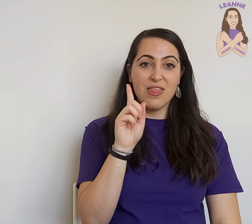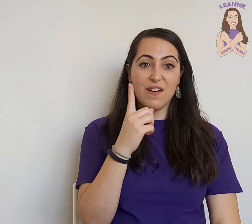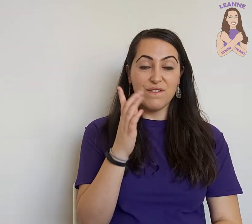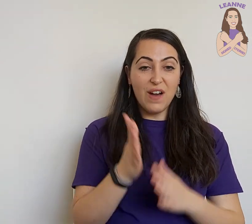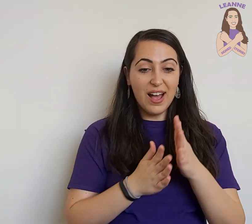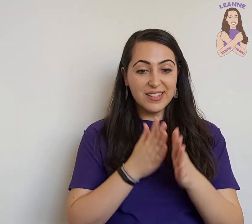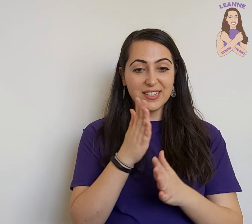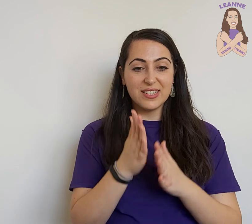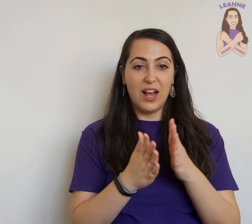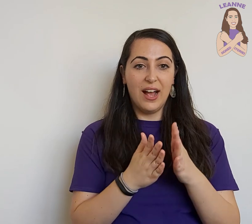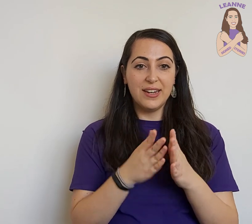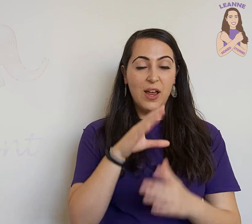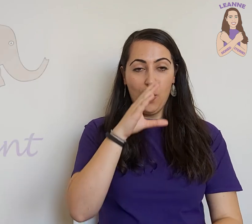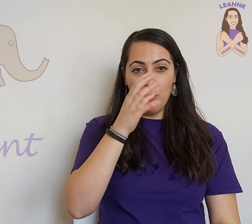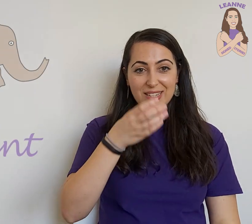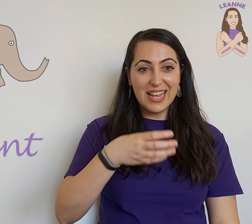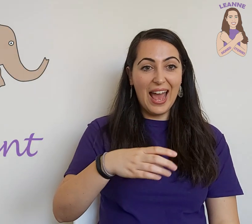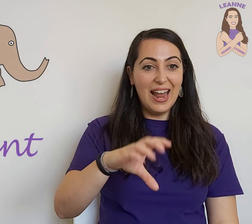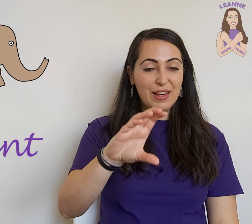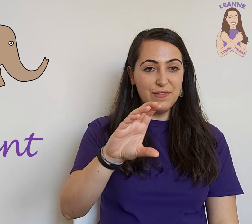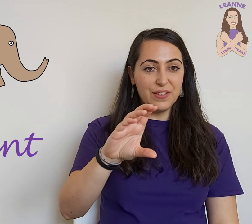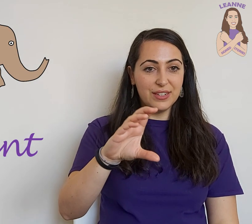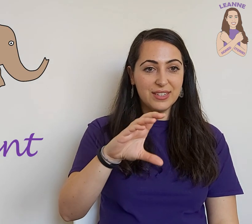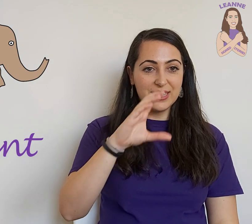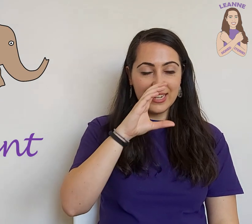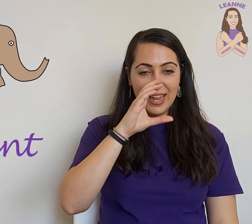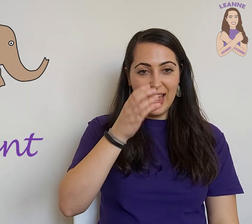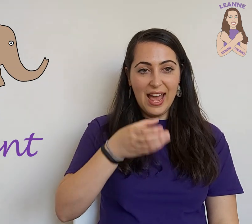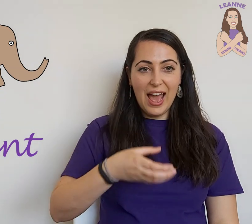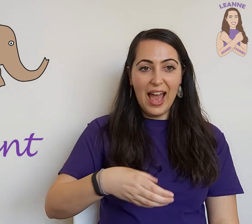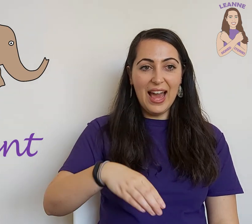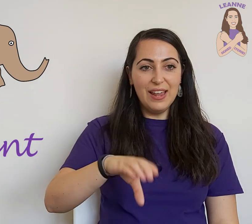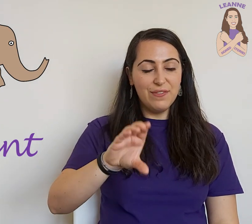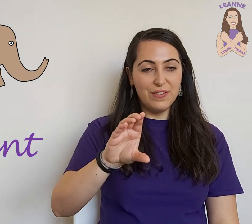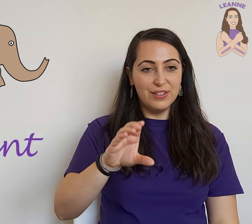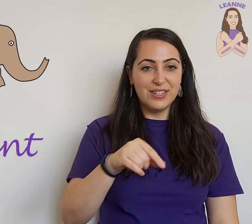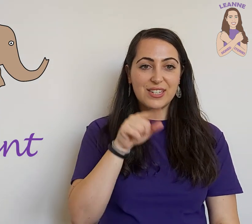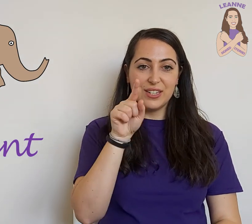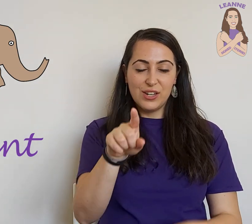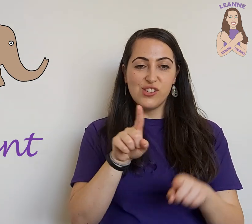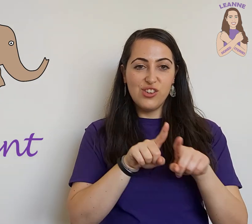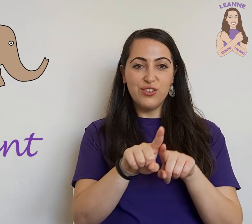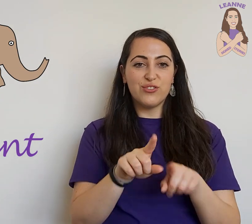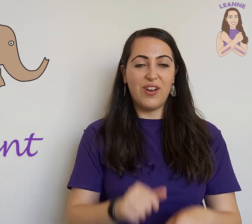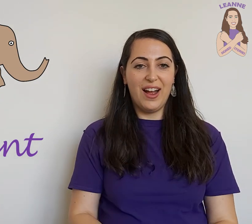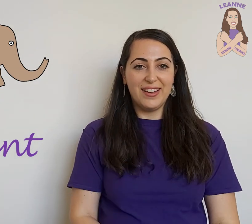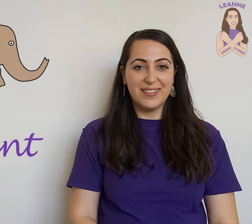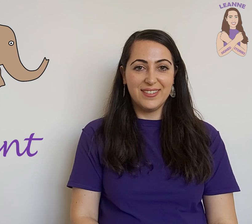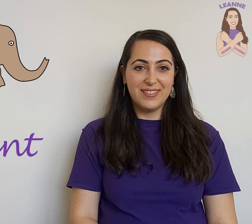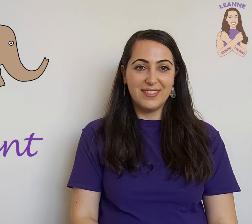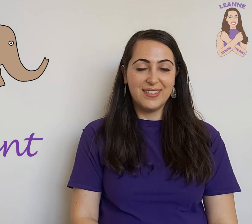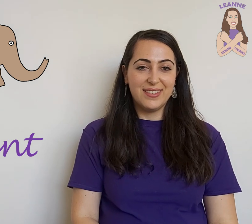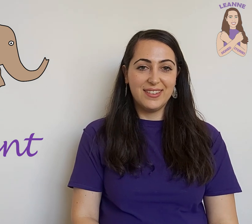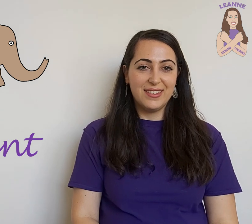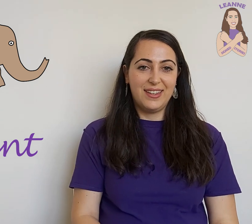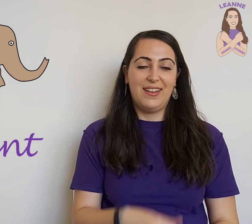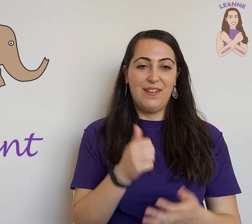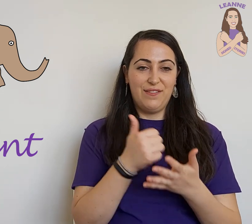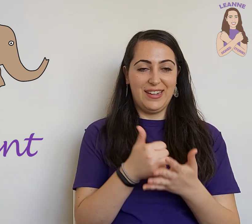first sign was elephant. Elephant. You try. Fantastic.